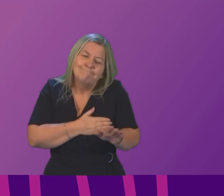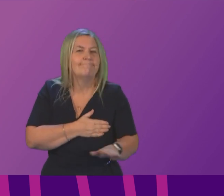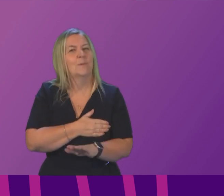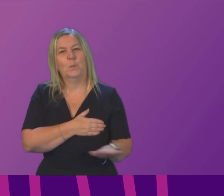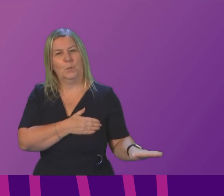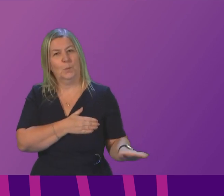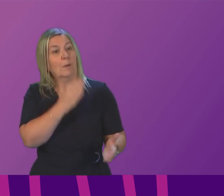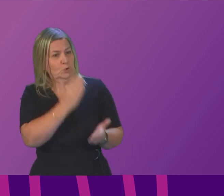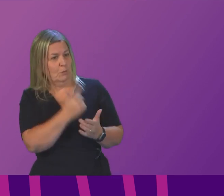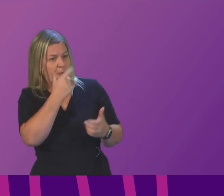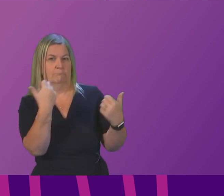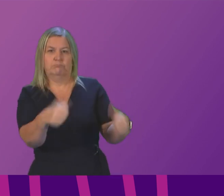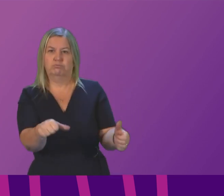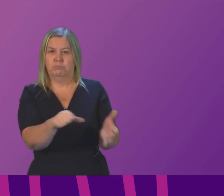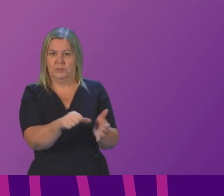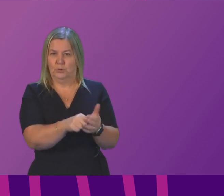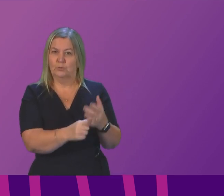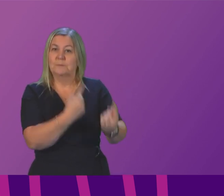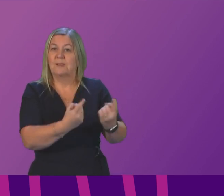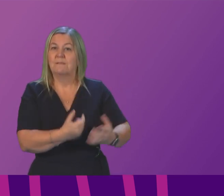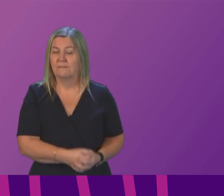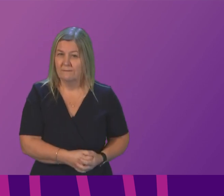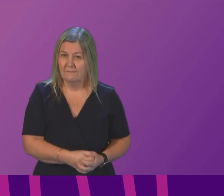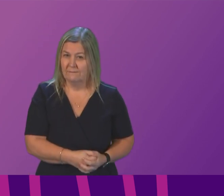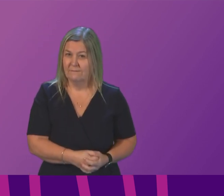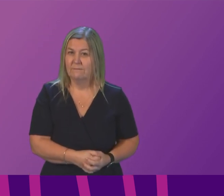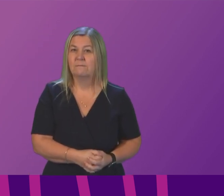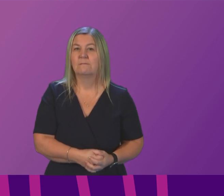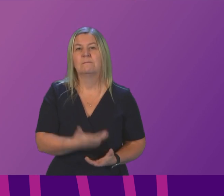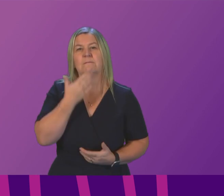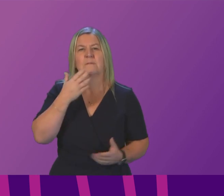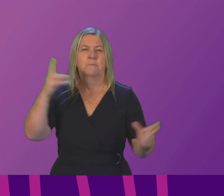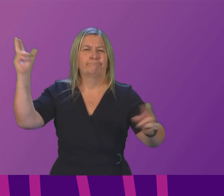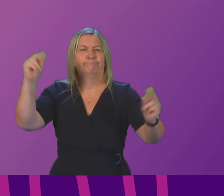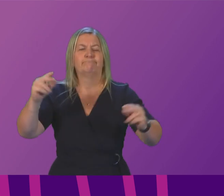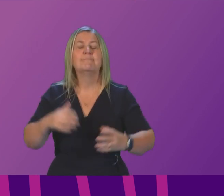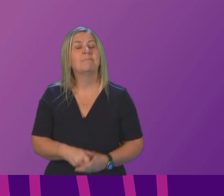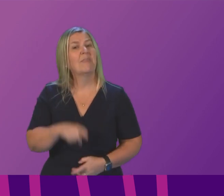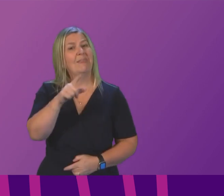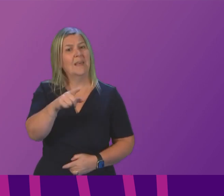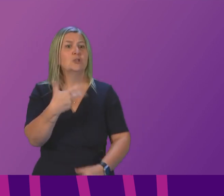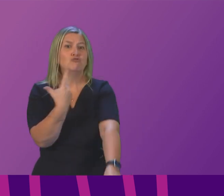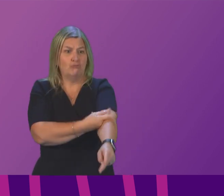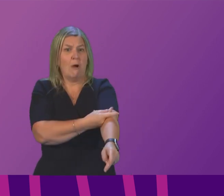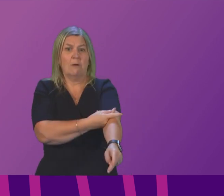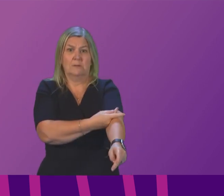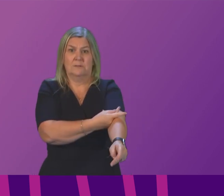address any outstanding matters that he has with the Cabinet Secretary for Justice this is about drug overdoses